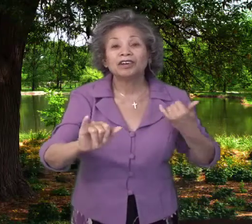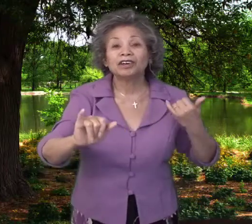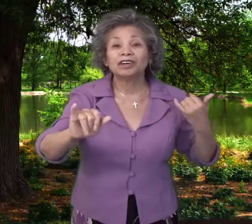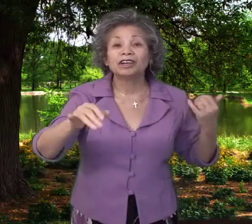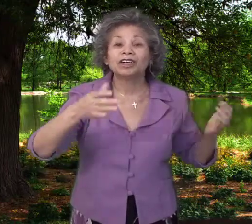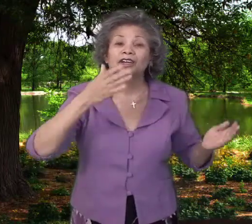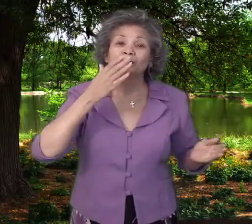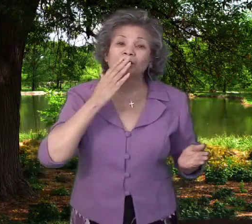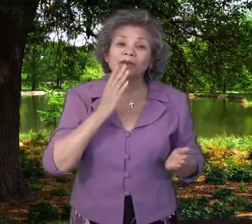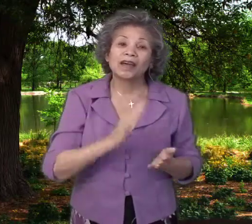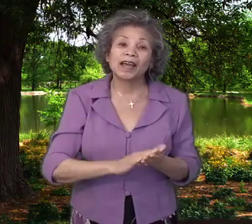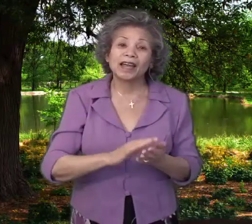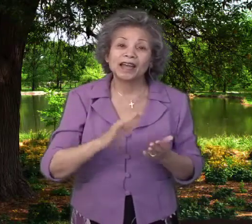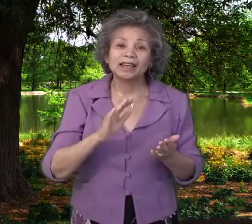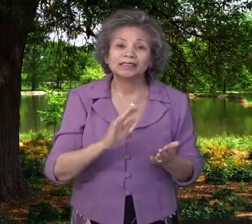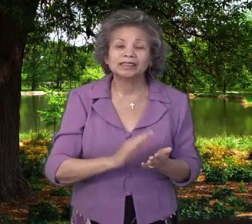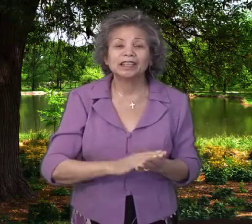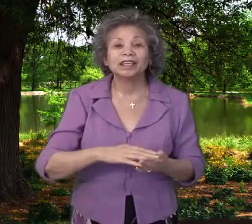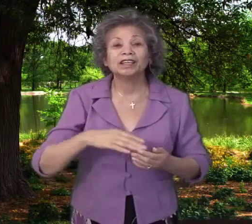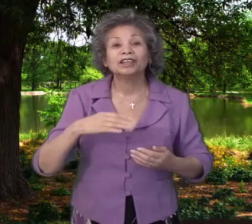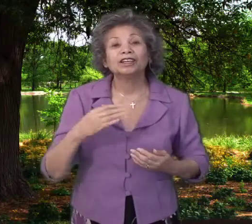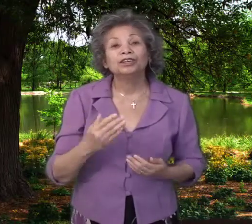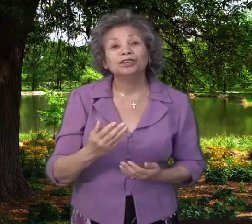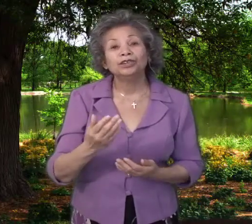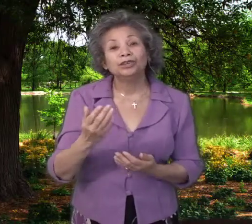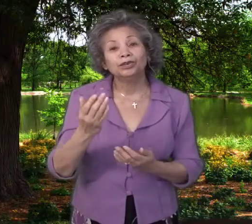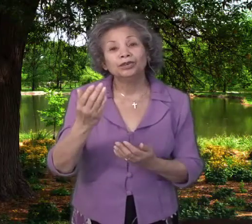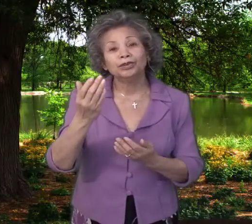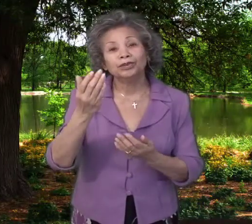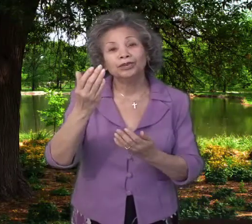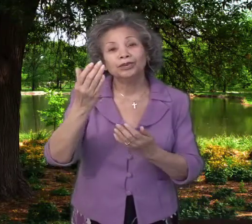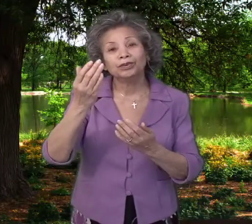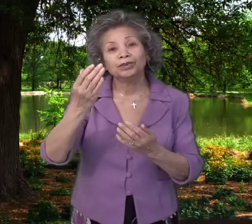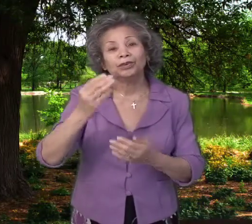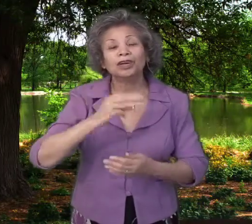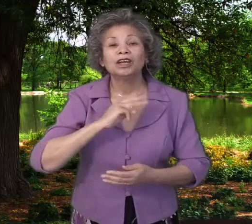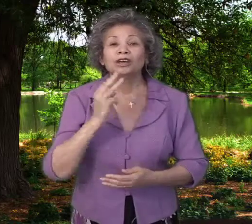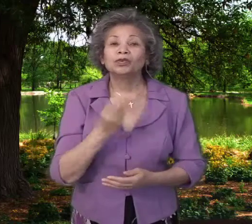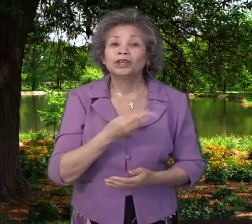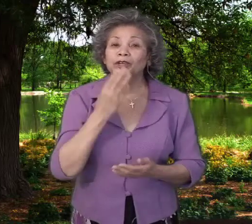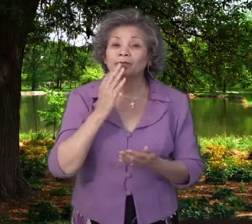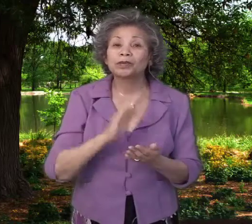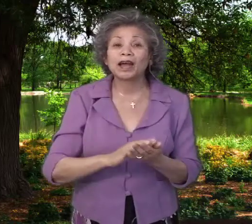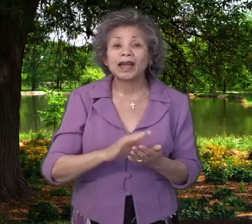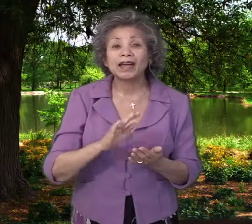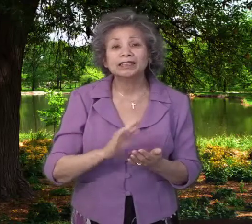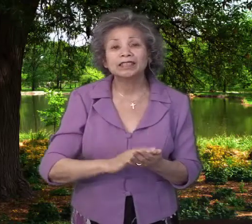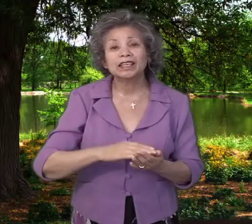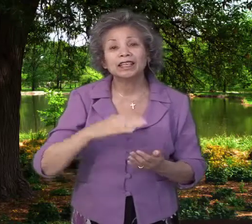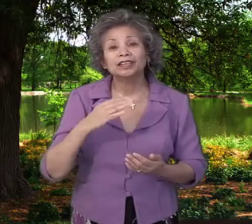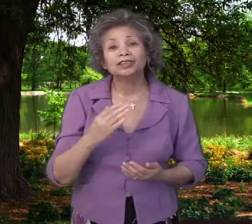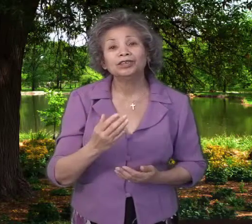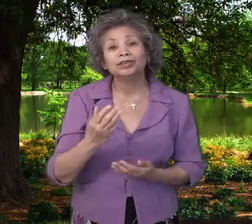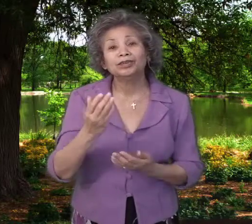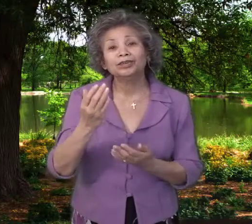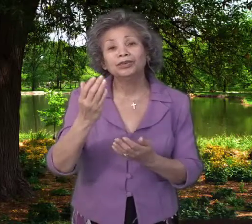praising you. We're praising you.